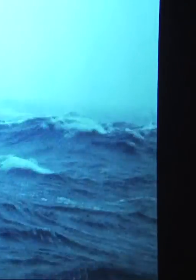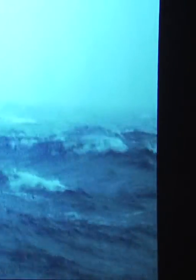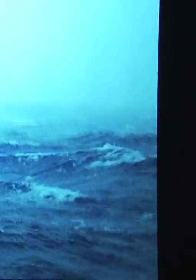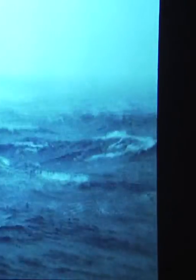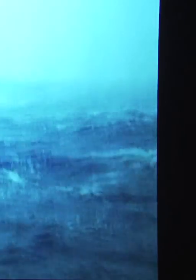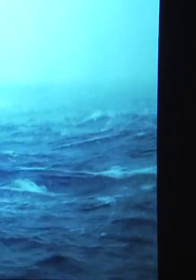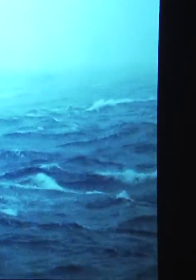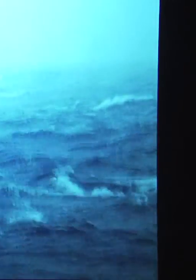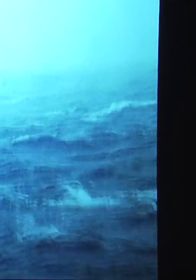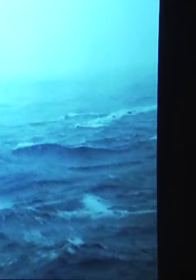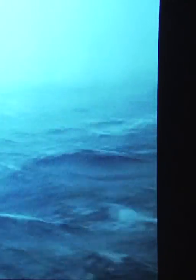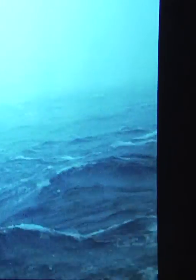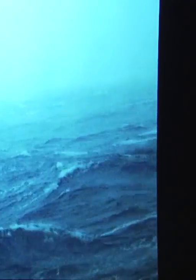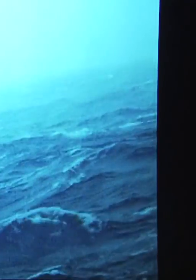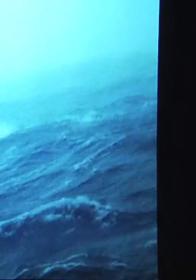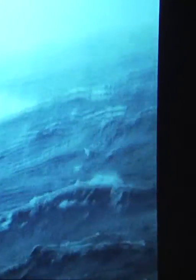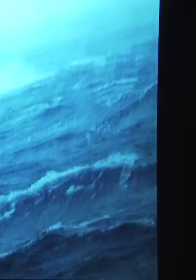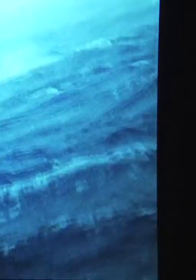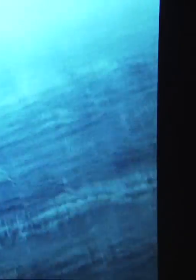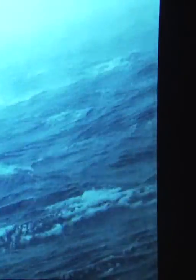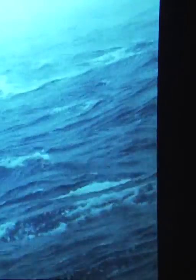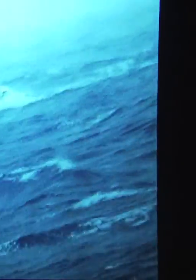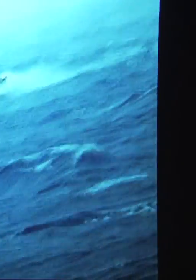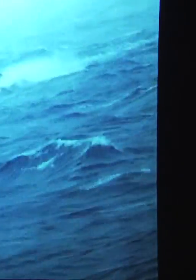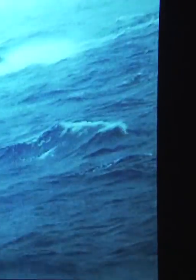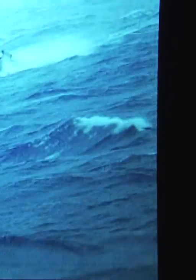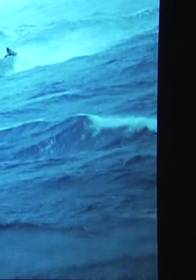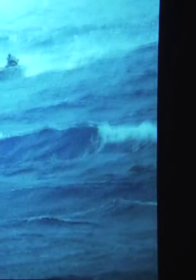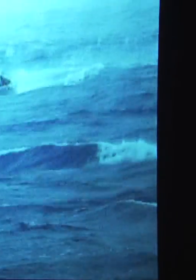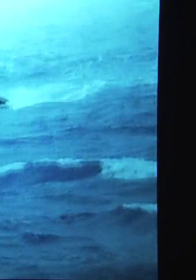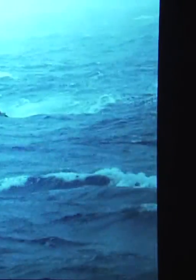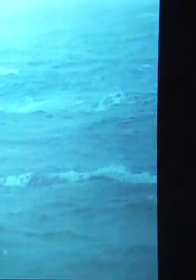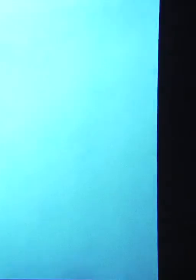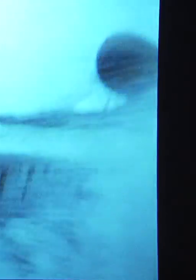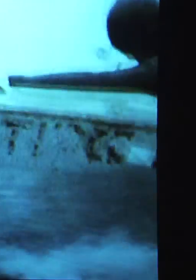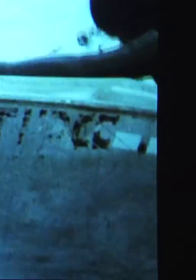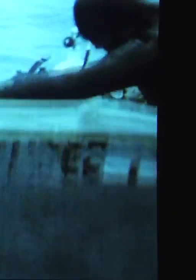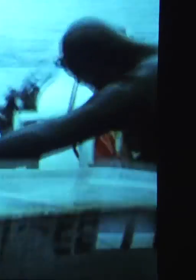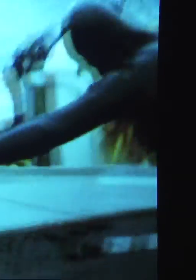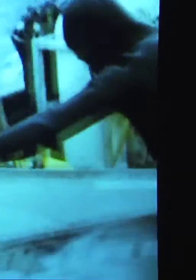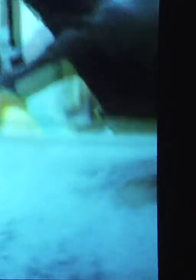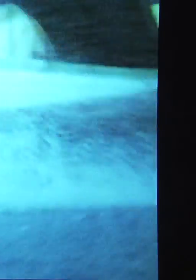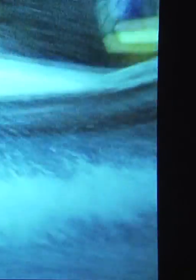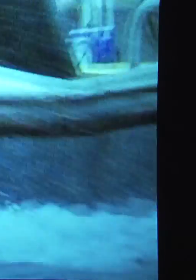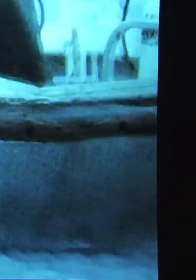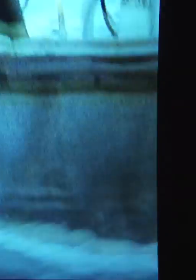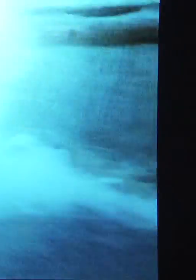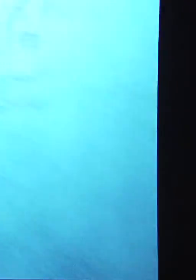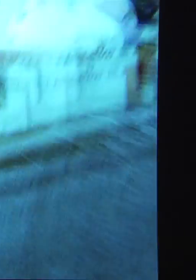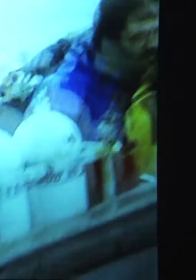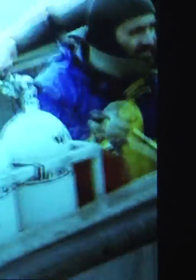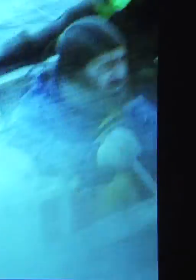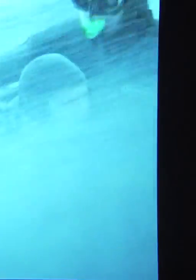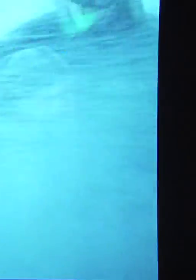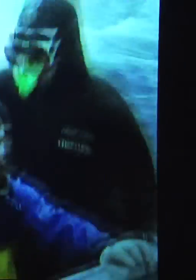Year after year, these hearty souls brave the seas and tiny boat. To bring back one of the ocean's most